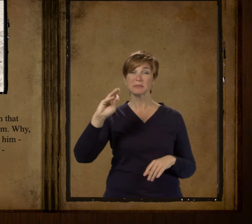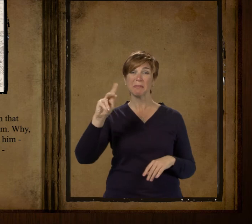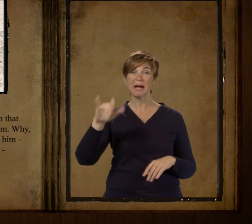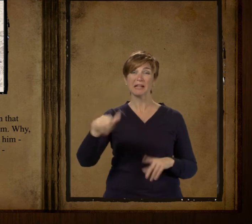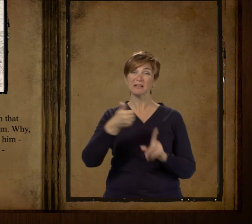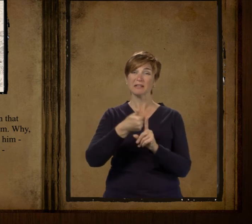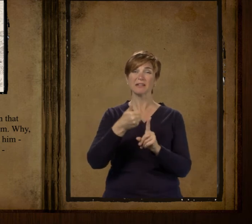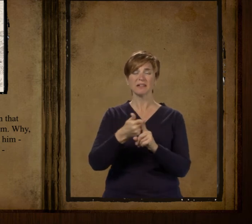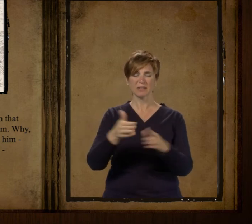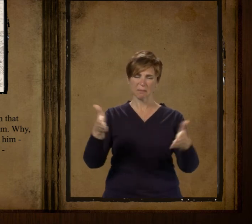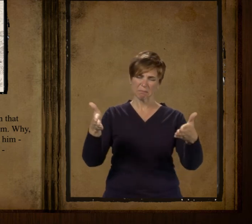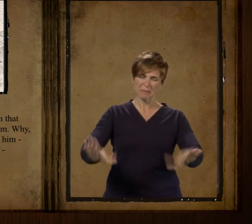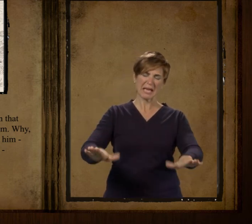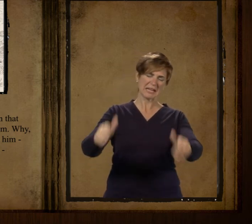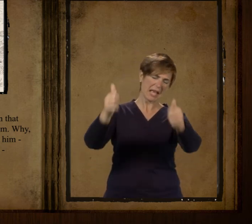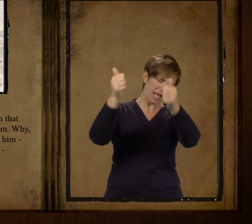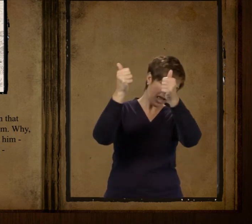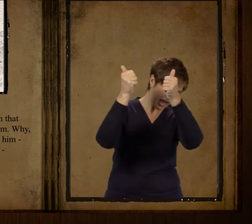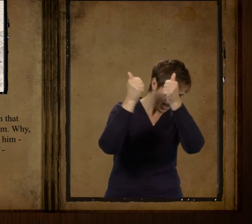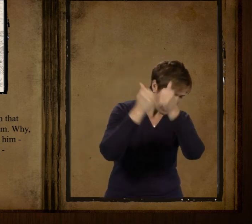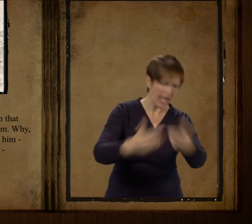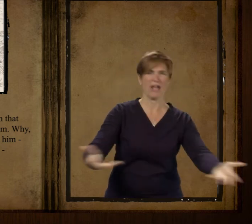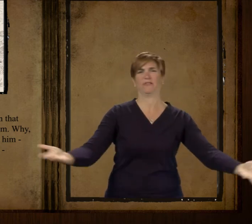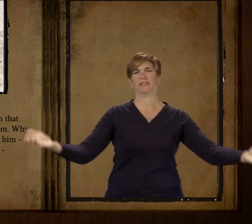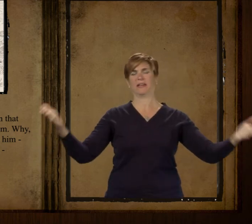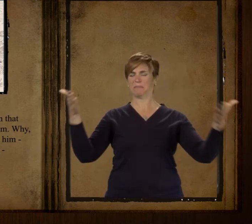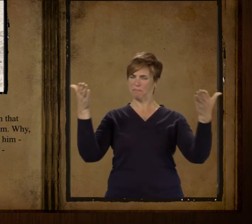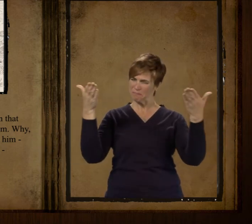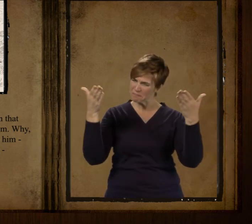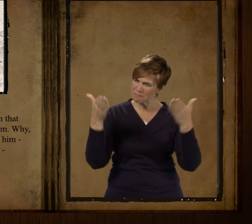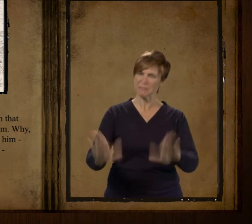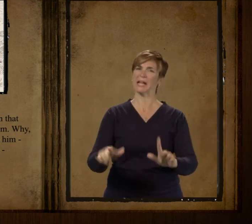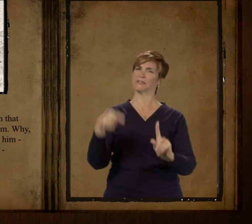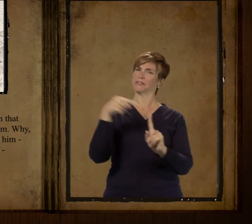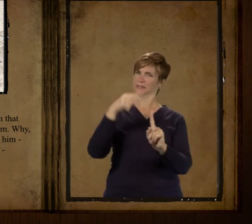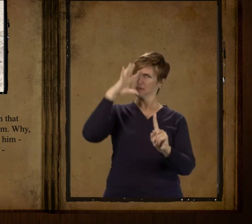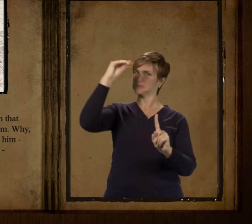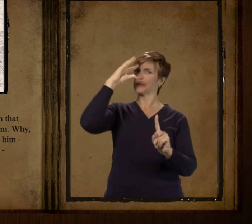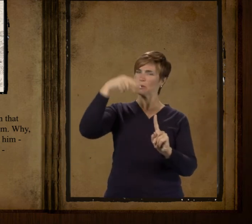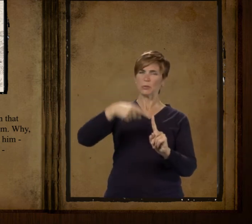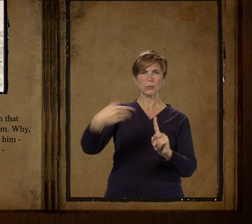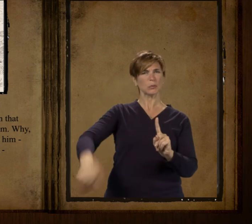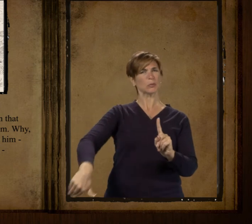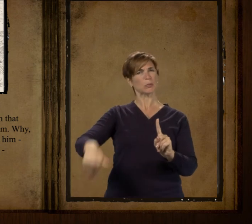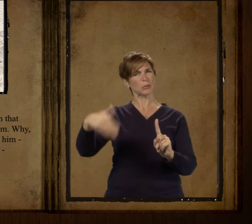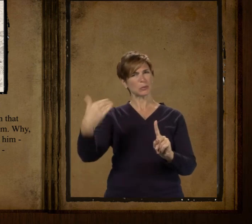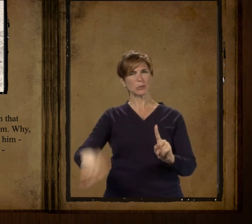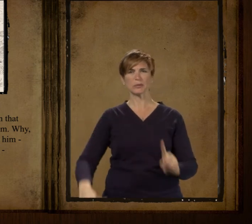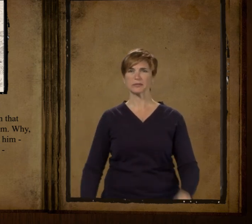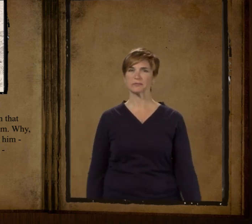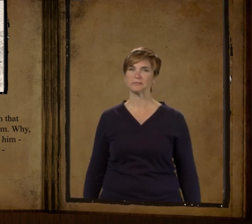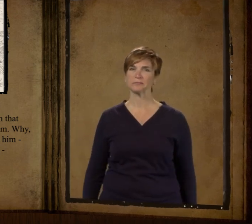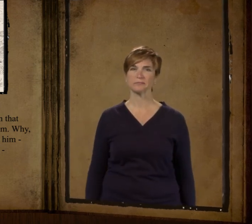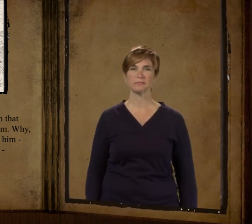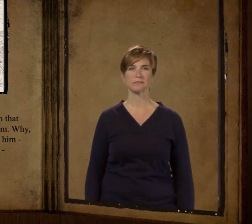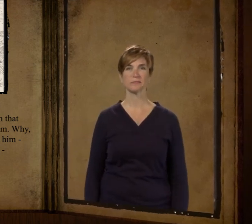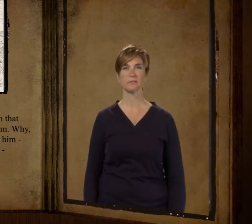it never made no difference to him he would bet on anything the dangdest feller